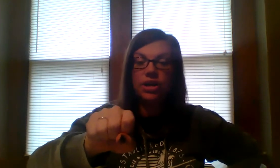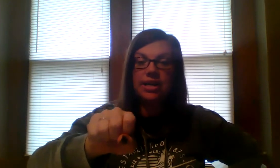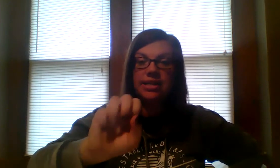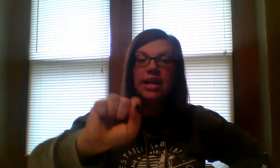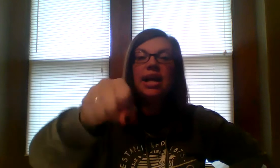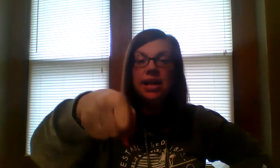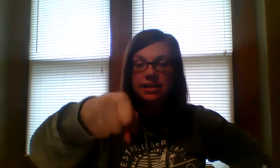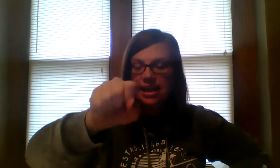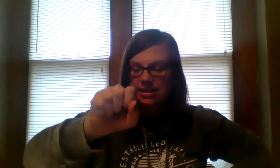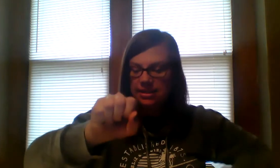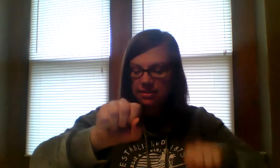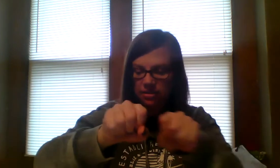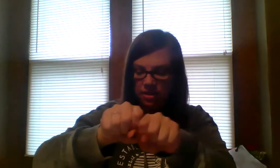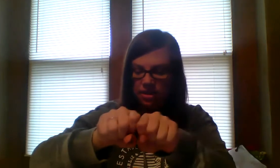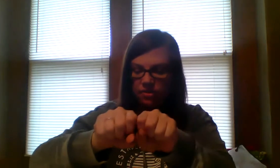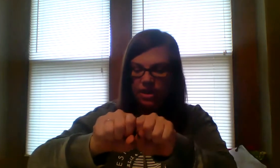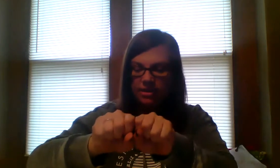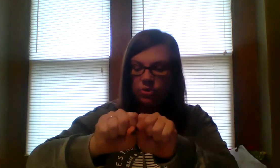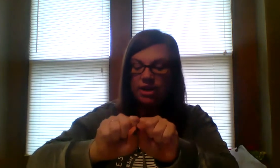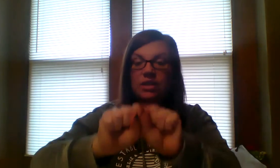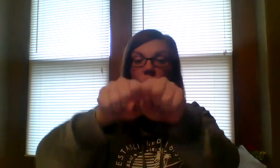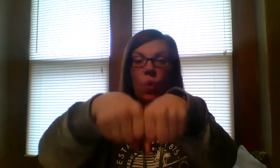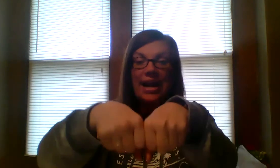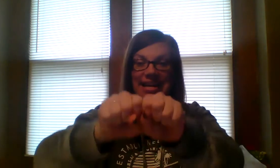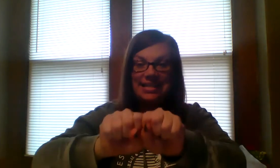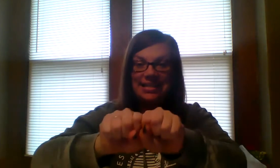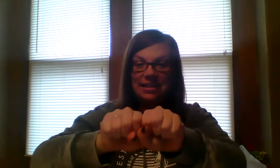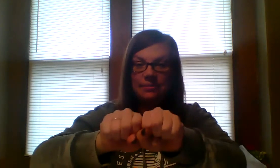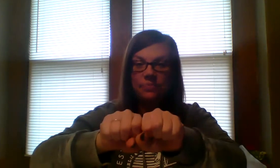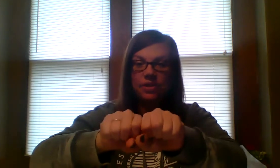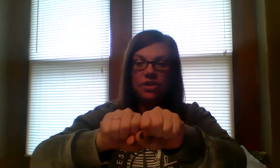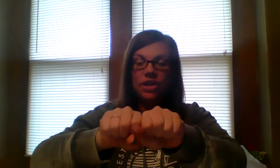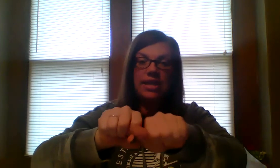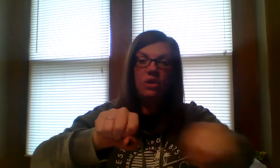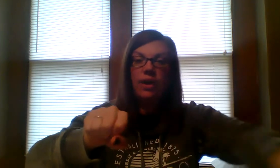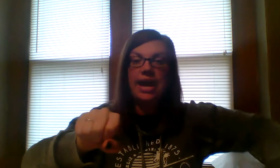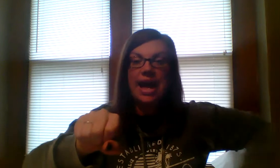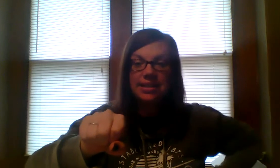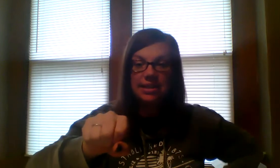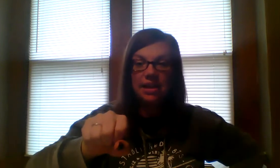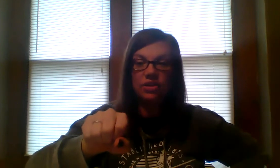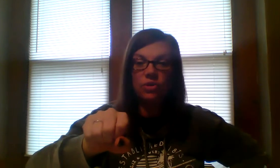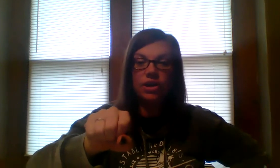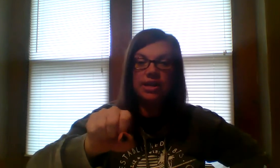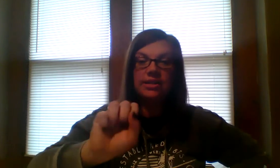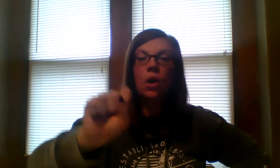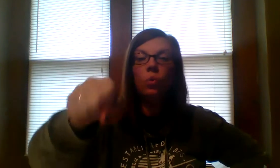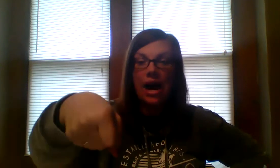is late. The next one is widest. You're going to take away est, and the word is wide.